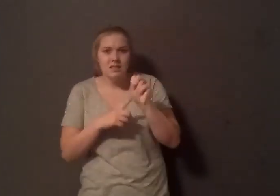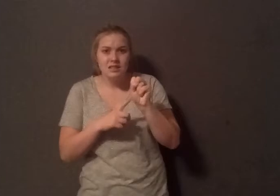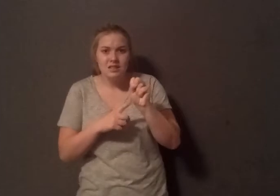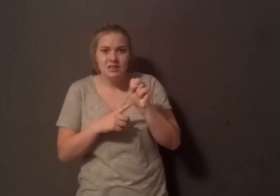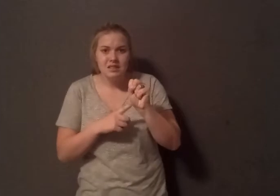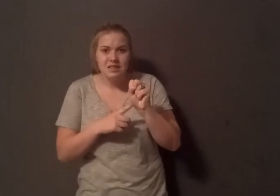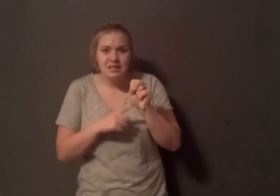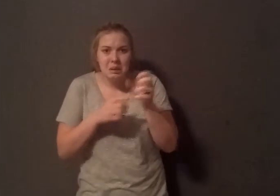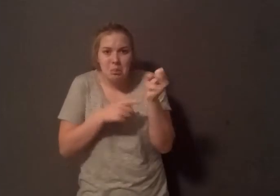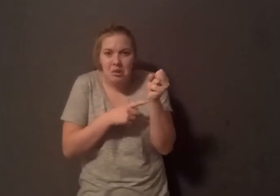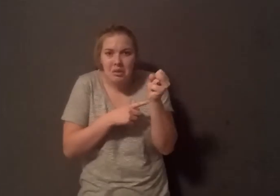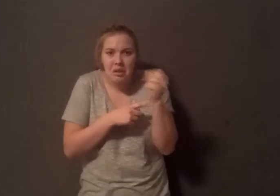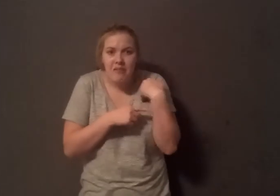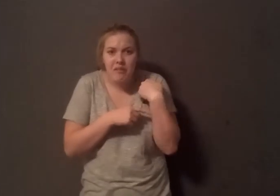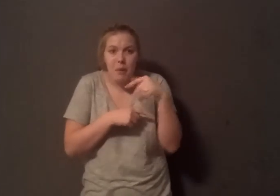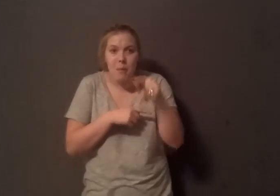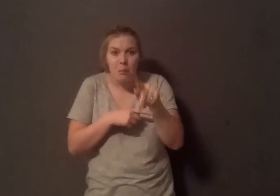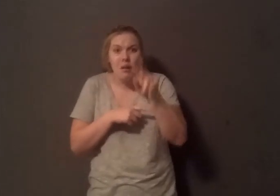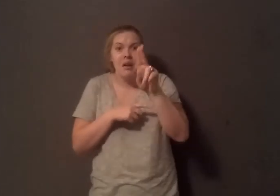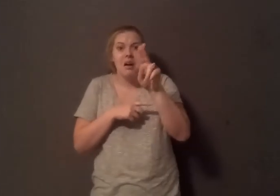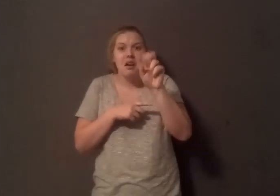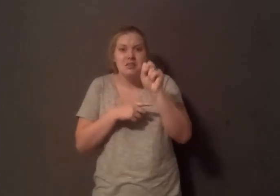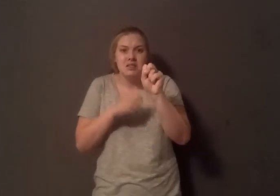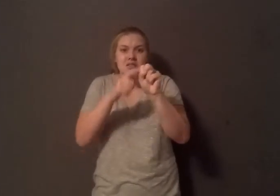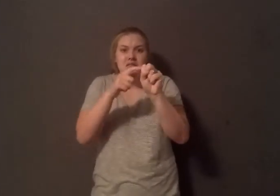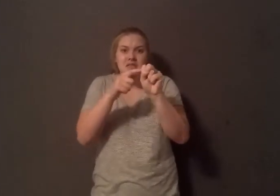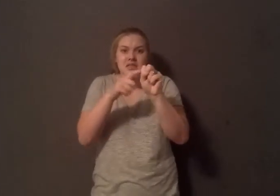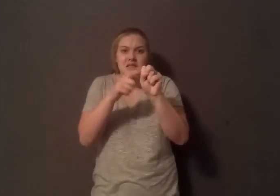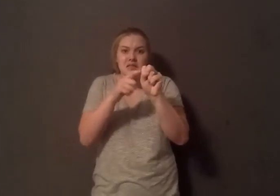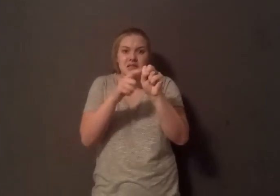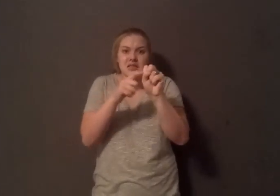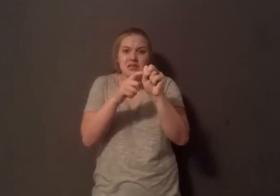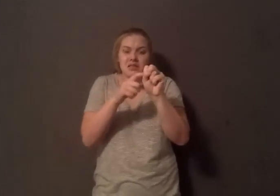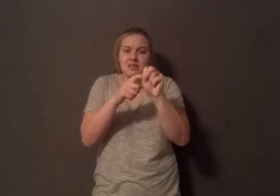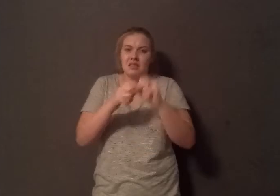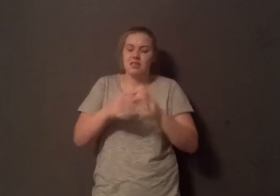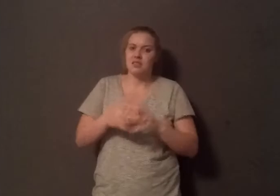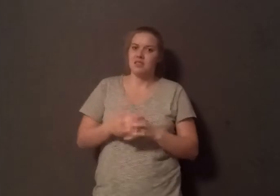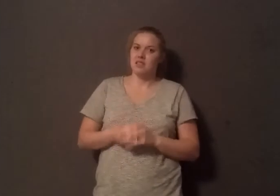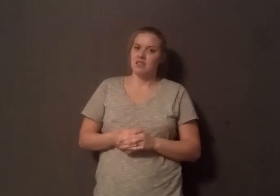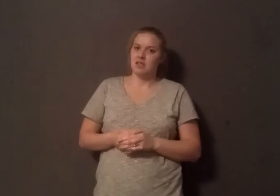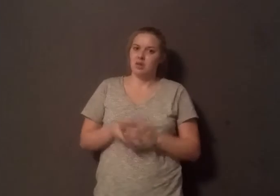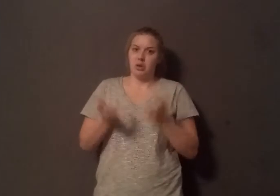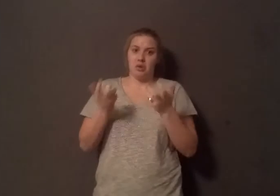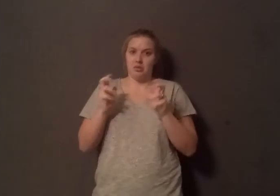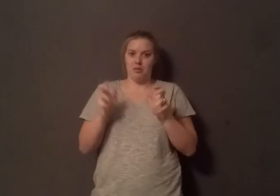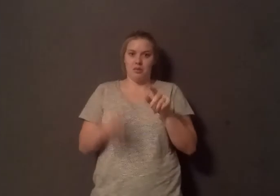have in a milk and still sell it. I believe it's like 750,000 pus cells per cc. Because, I mean, you wouldn't want too much pus. would be like pure pus. People